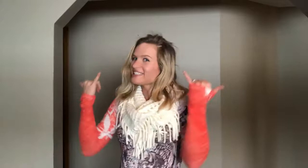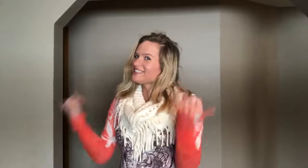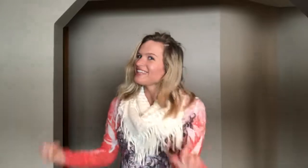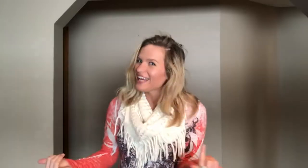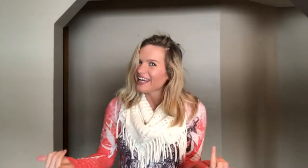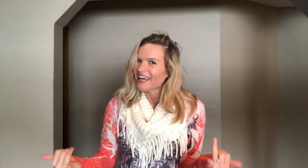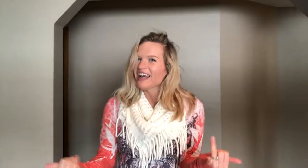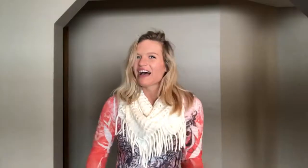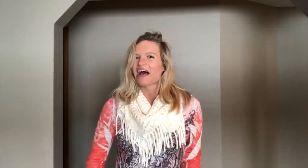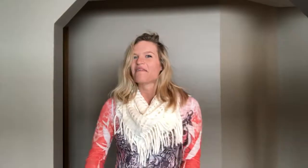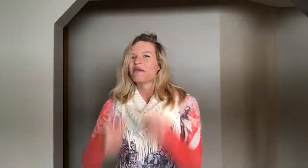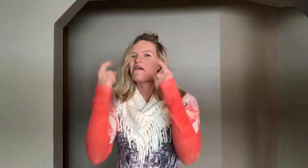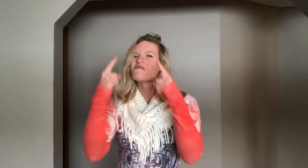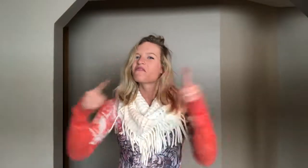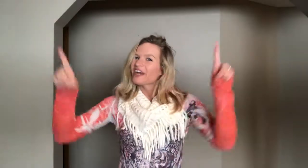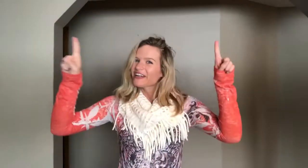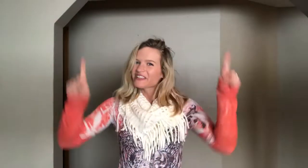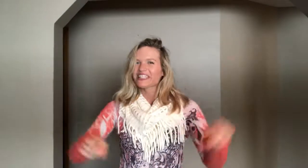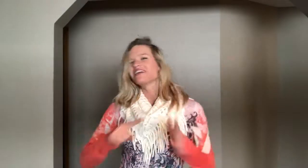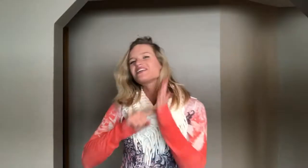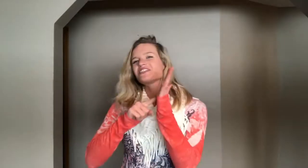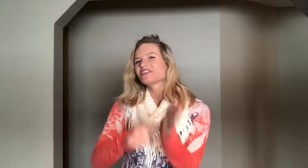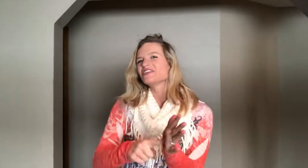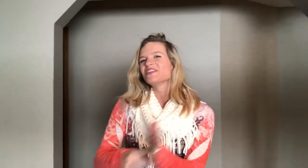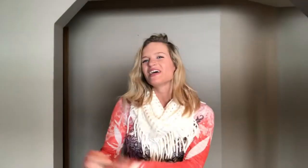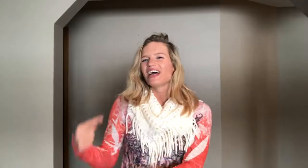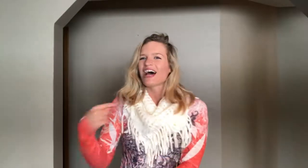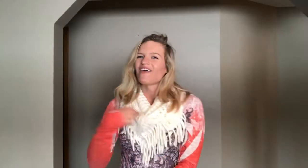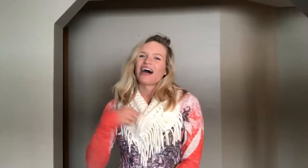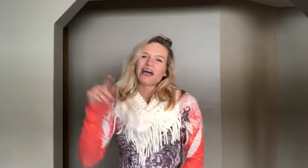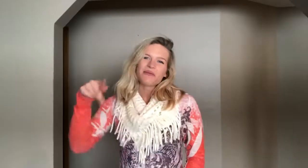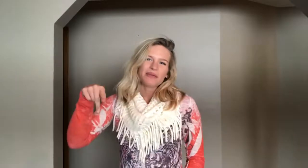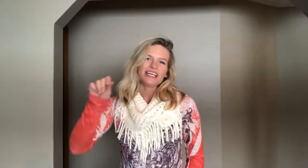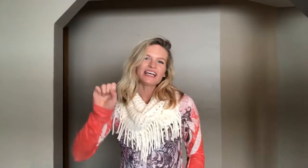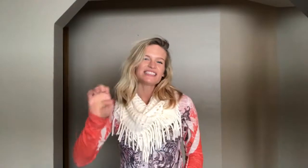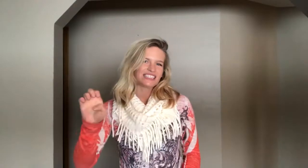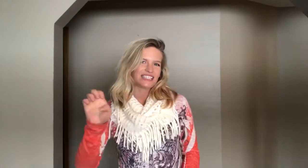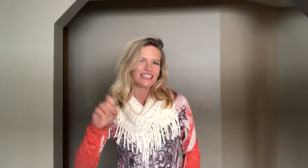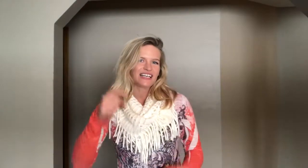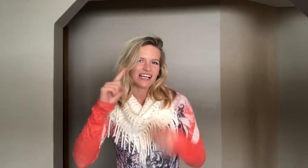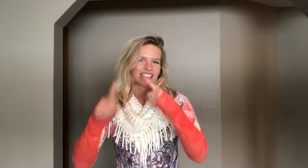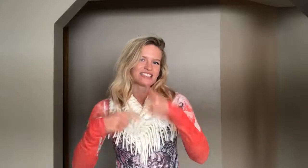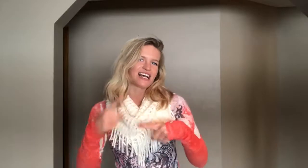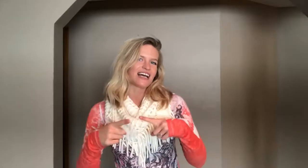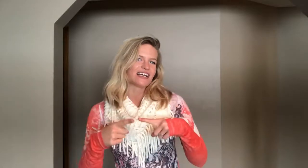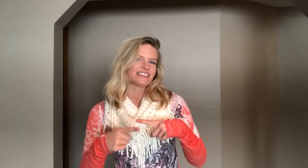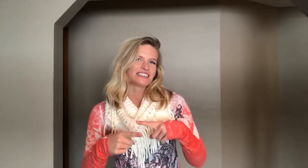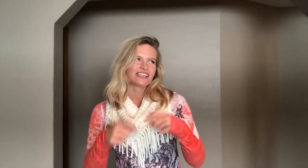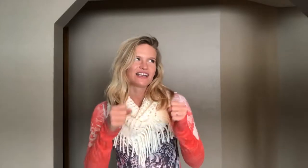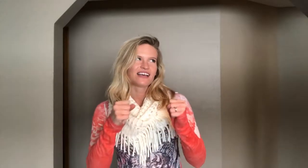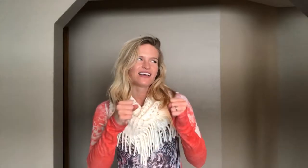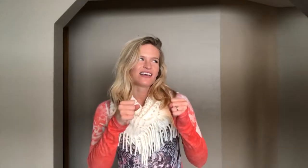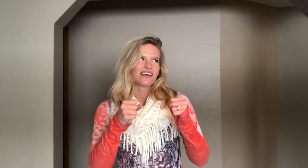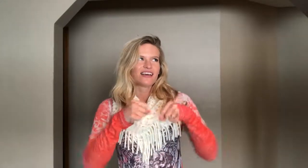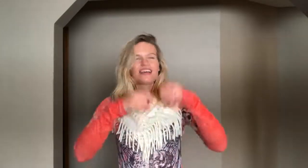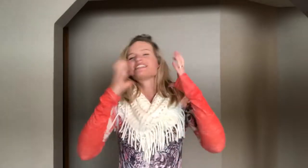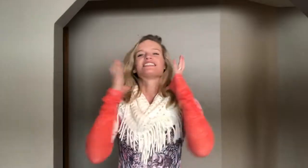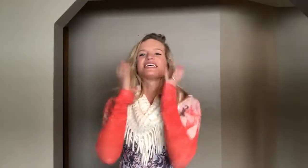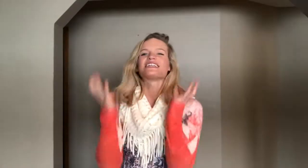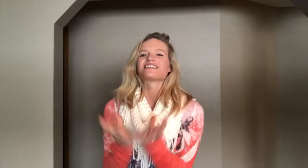today I'm finally gonna show you how I PSE signed Santa